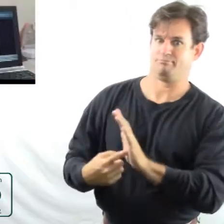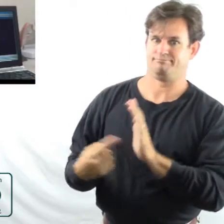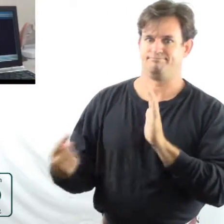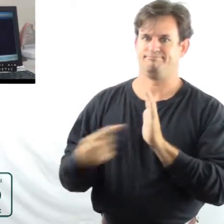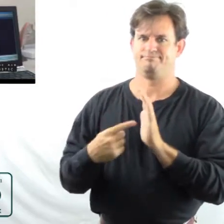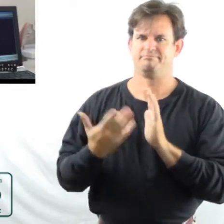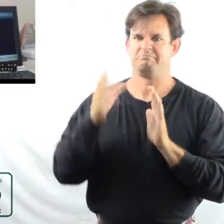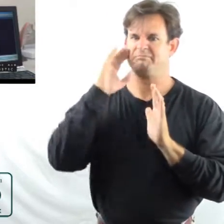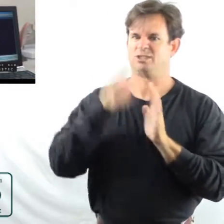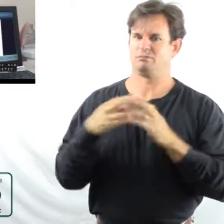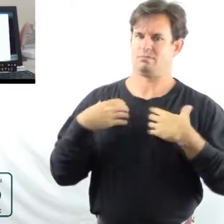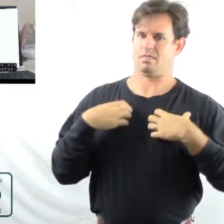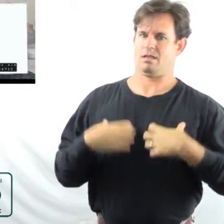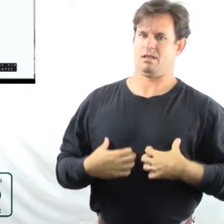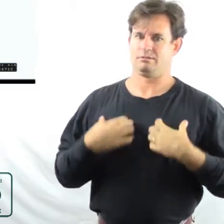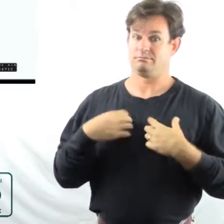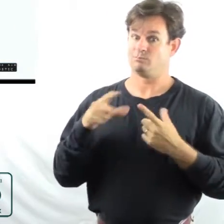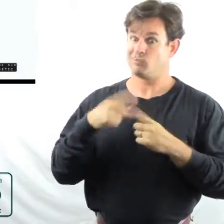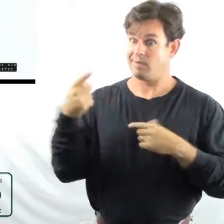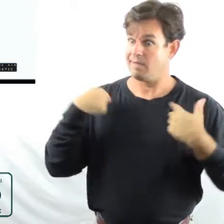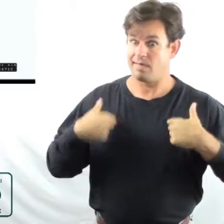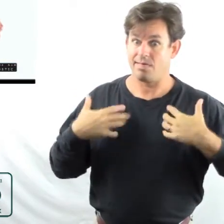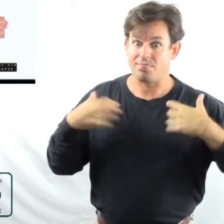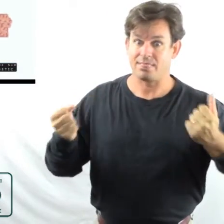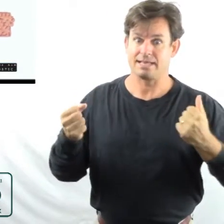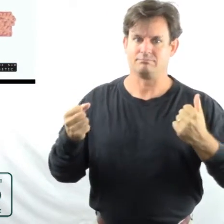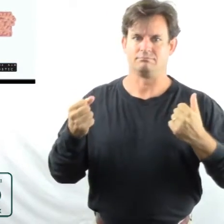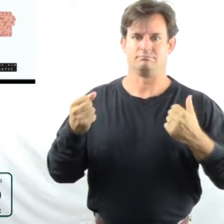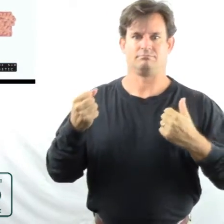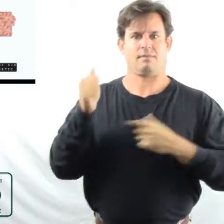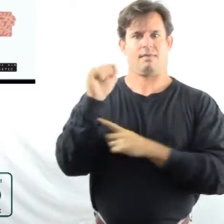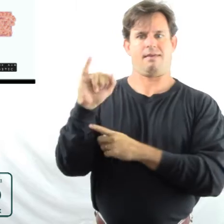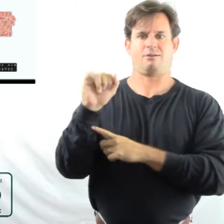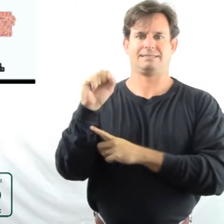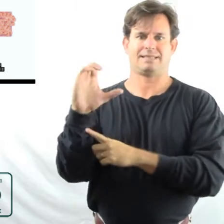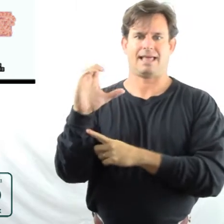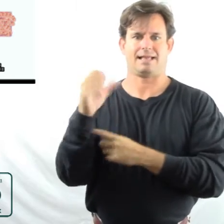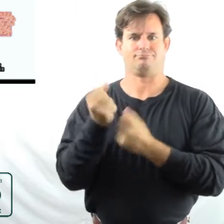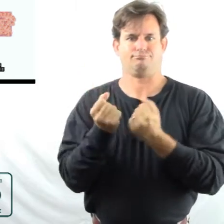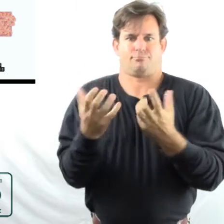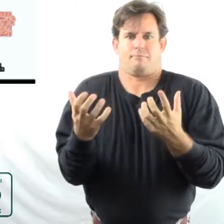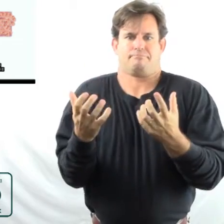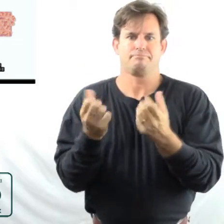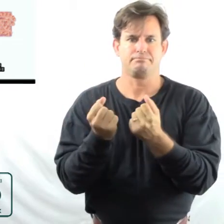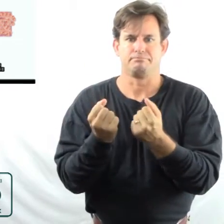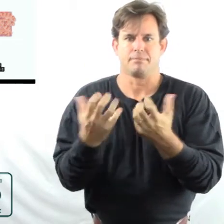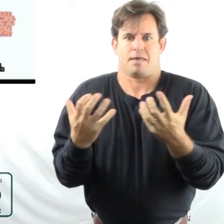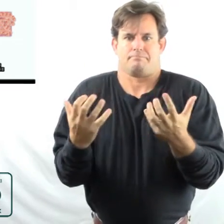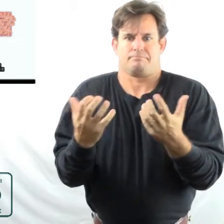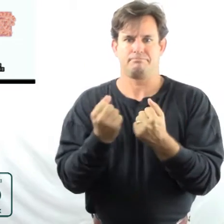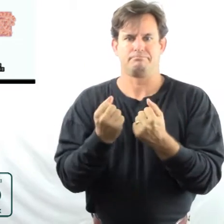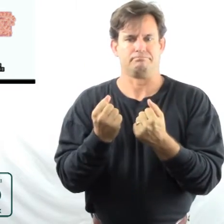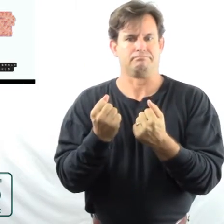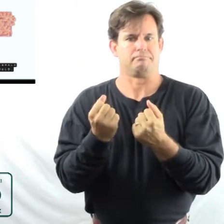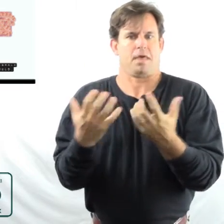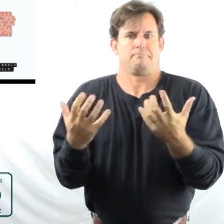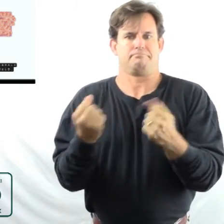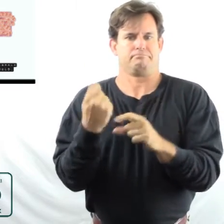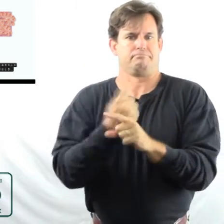When we're healthy, the air sacs in our lungs are elastic. They bounce back to their original shape after being filled with air when